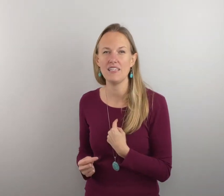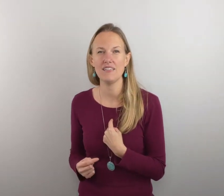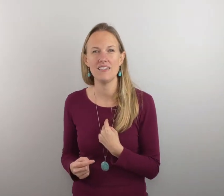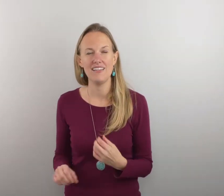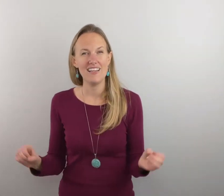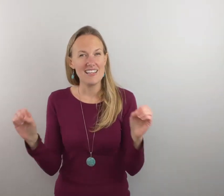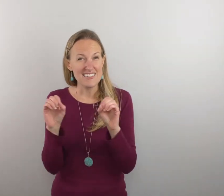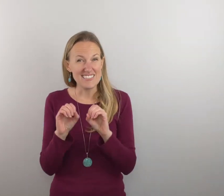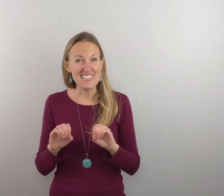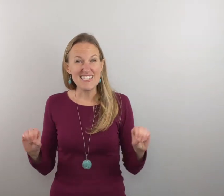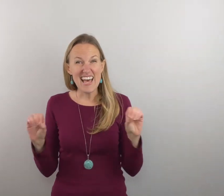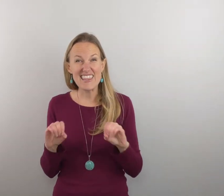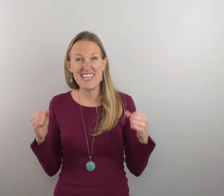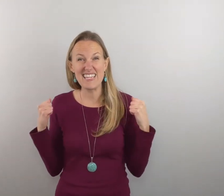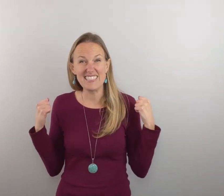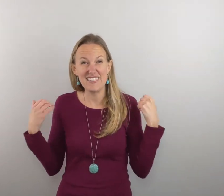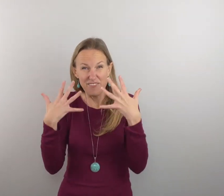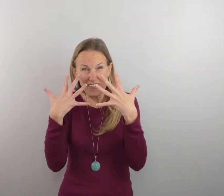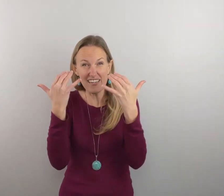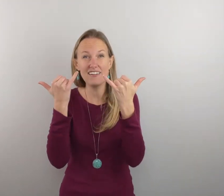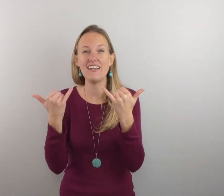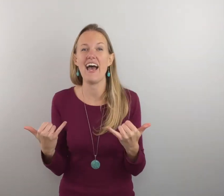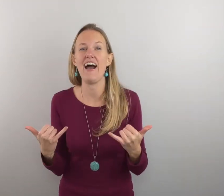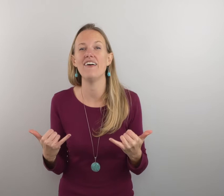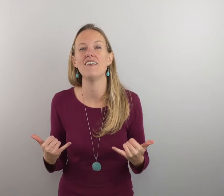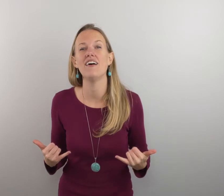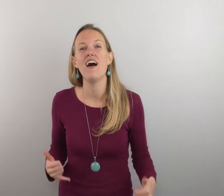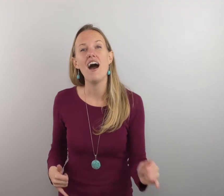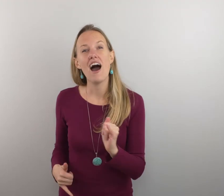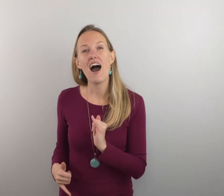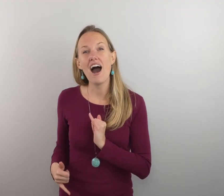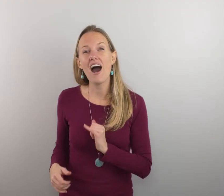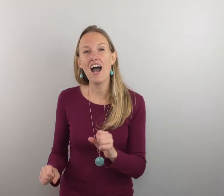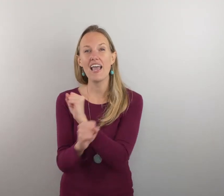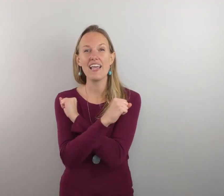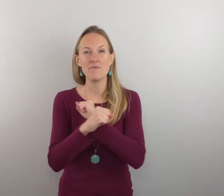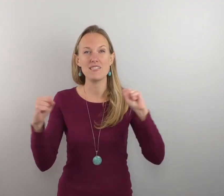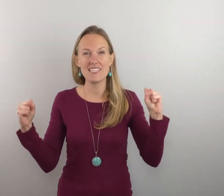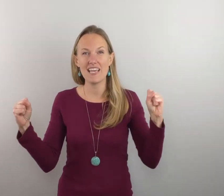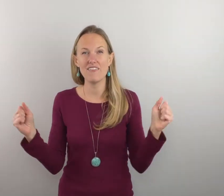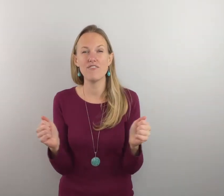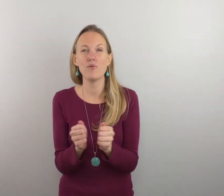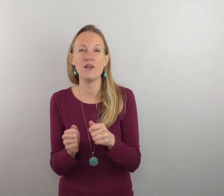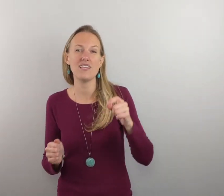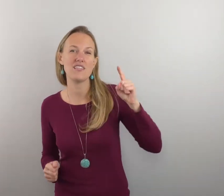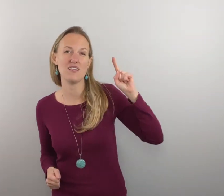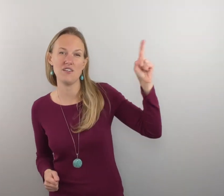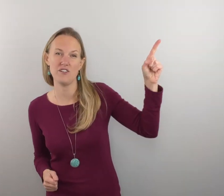there's nothing to fear now i am safe with you